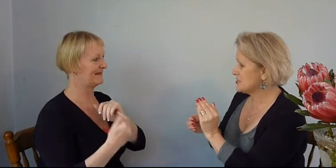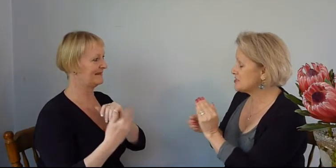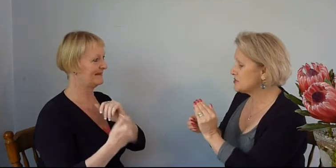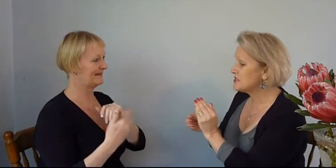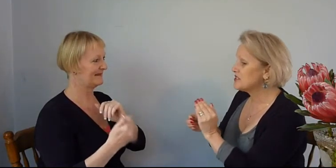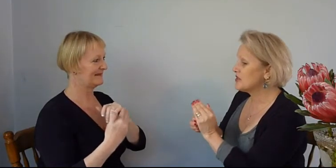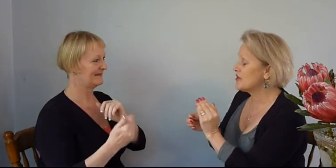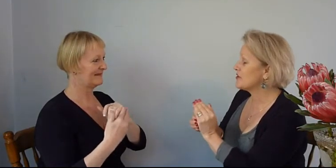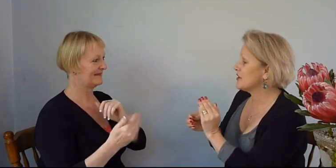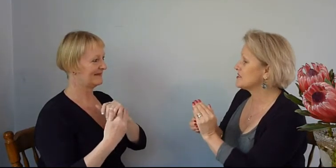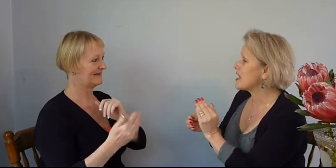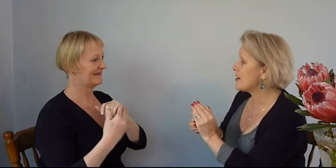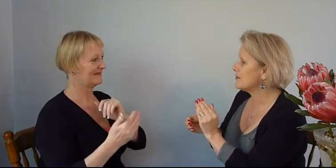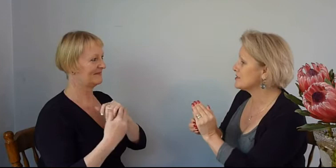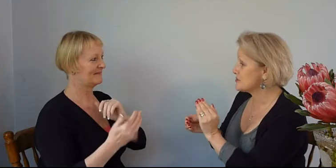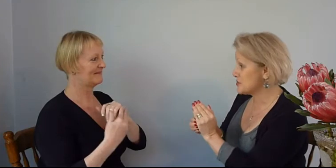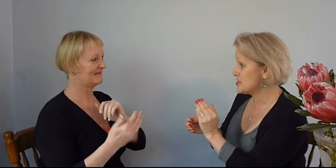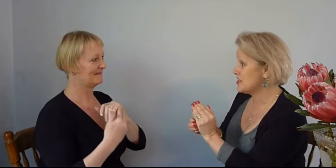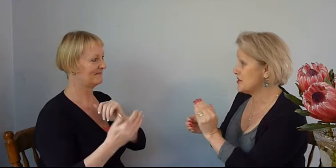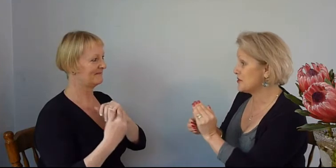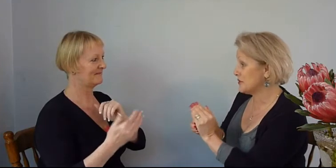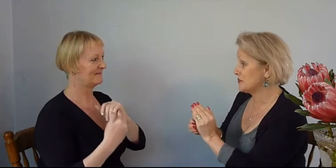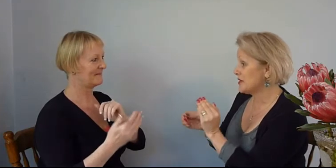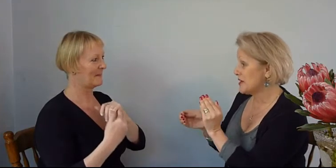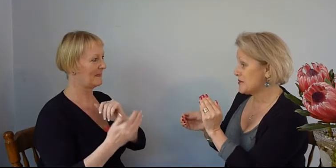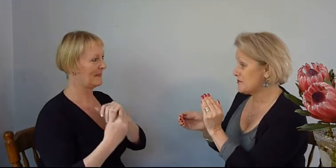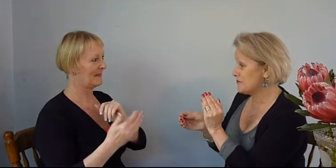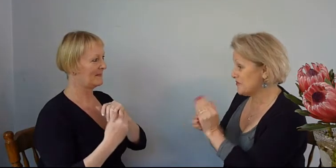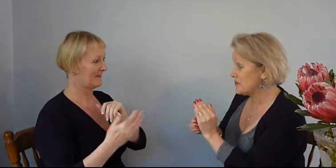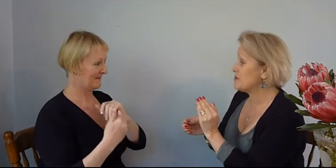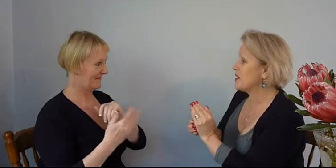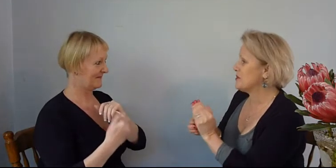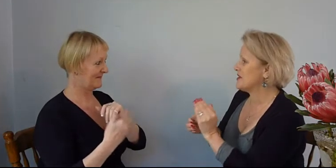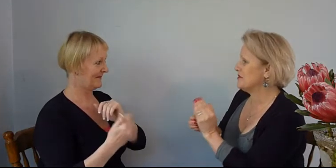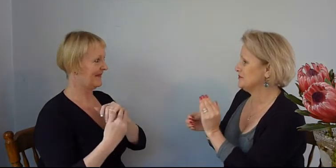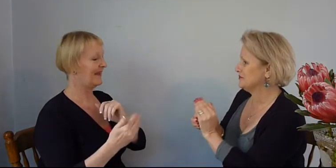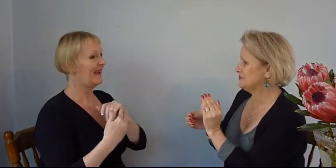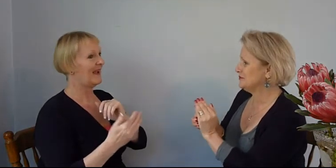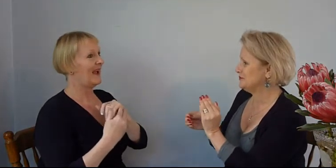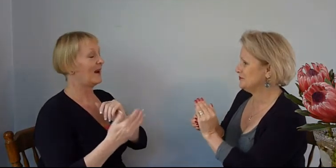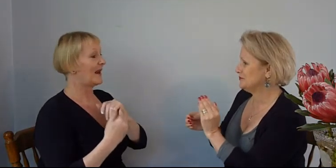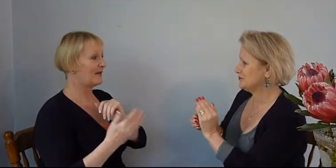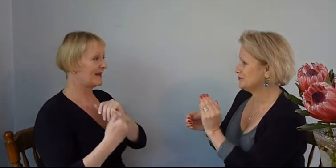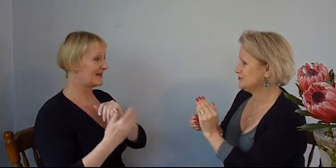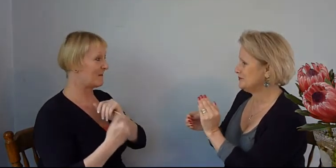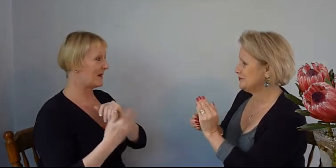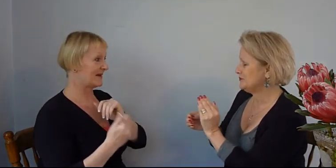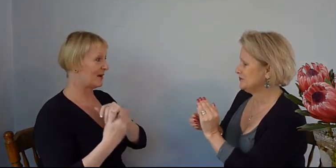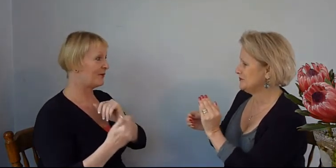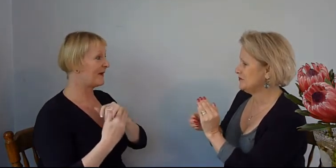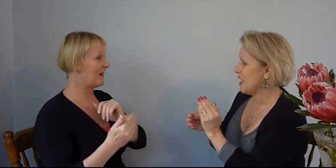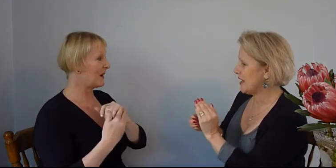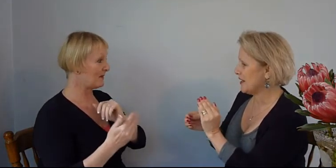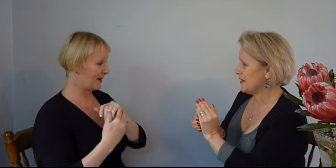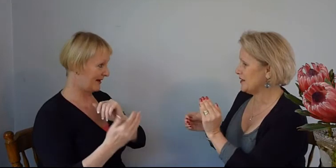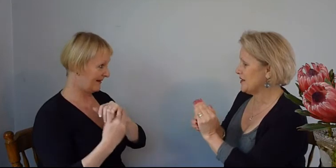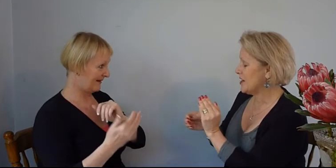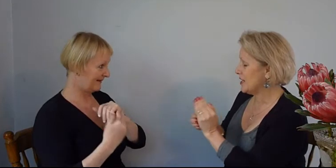still didn't know that I was carrying this 13-year-old fear in my body. And I love and accept myself and my body. I